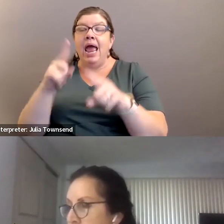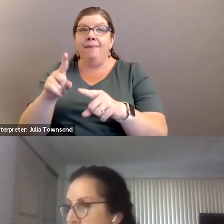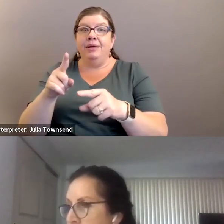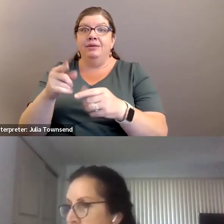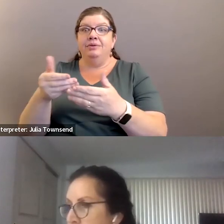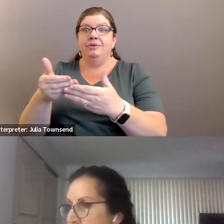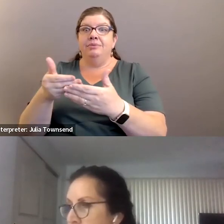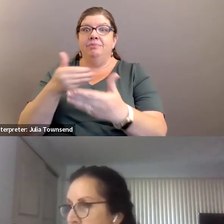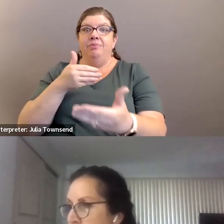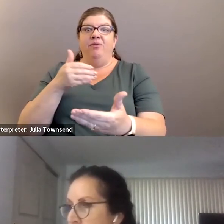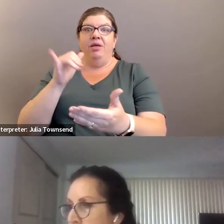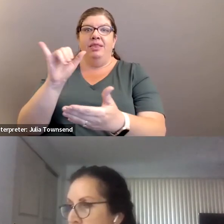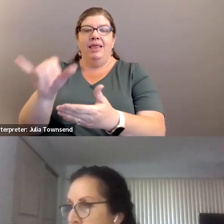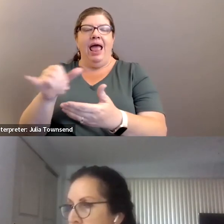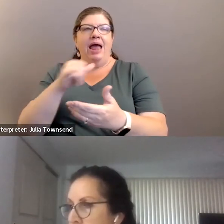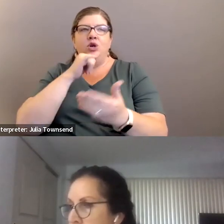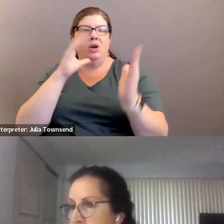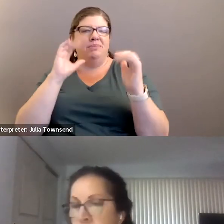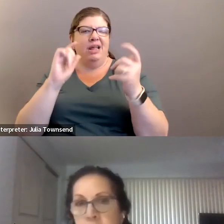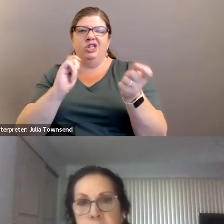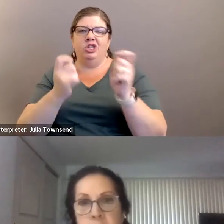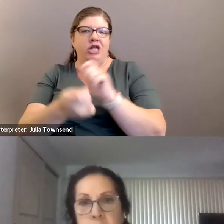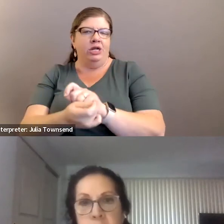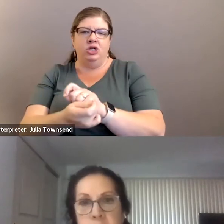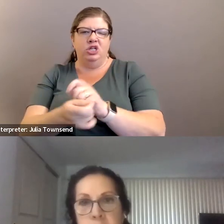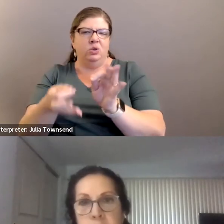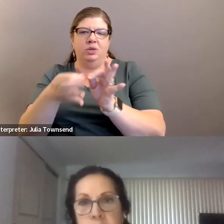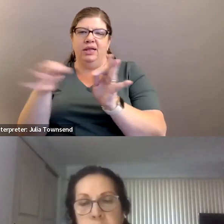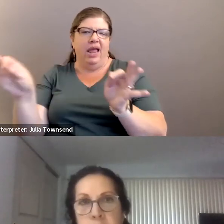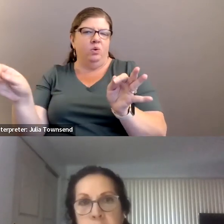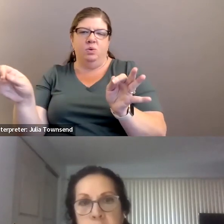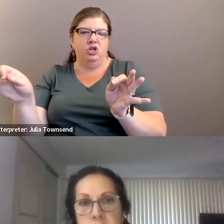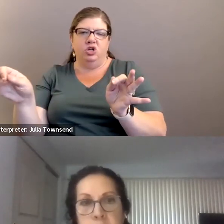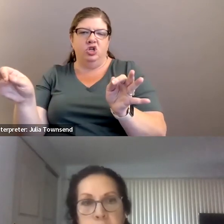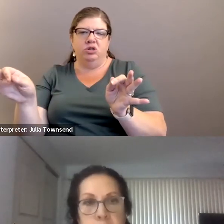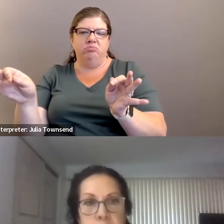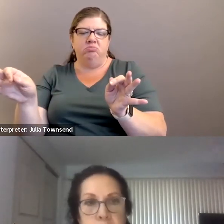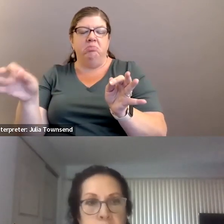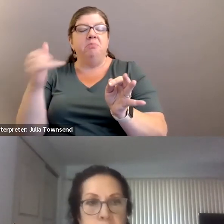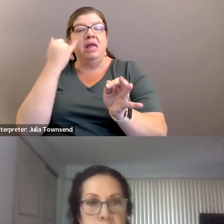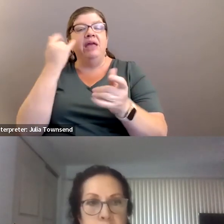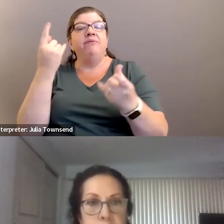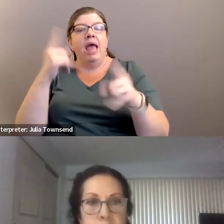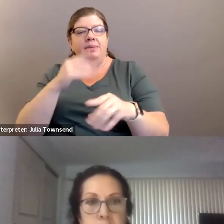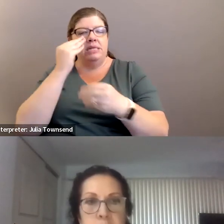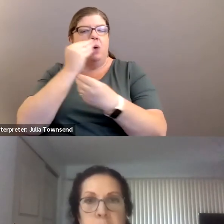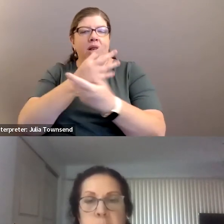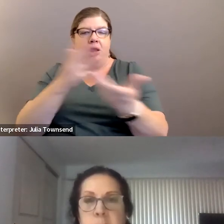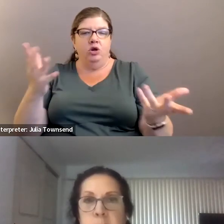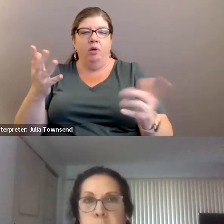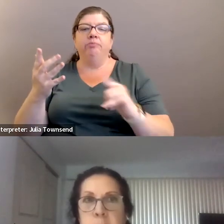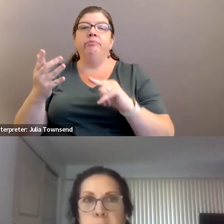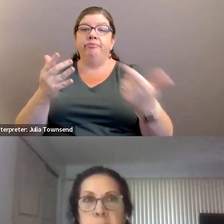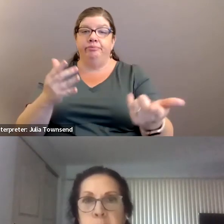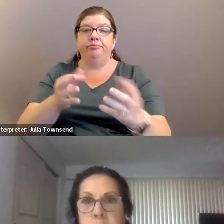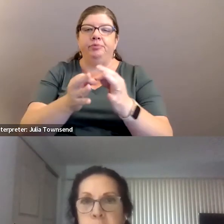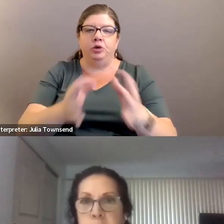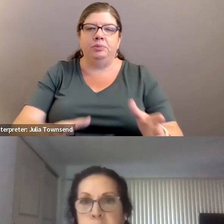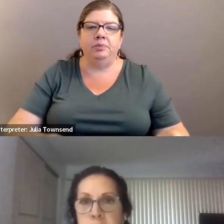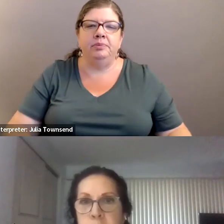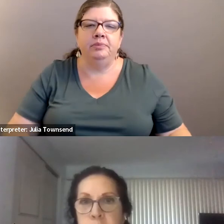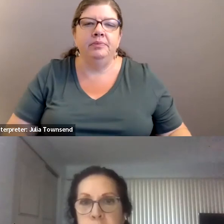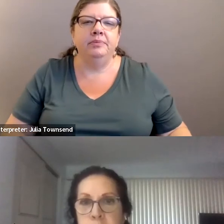in between i don't expect that there are going to be any changes to the language as it stands now but if it does happen i'll bring it back to the board okay